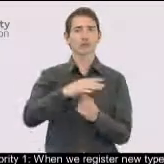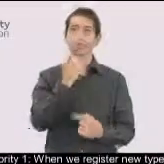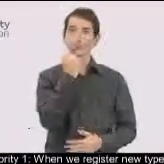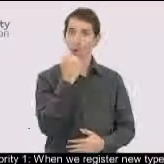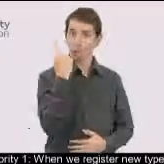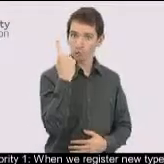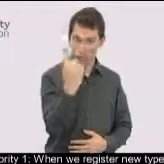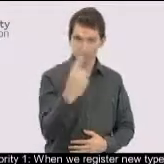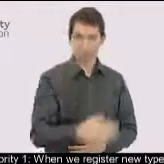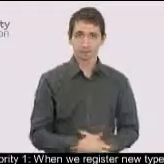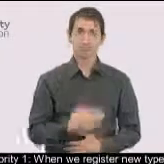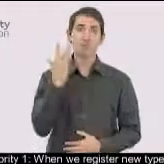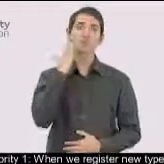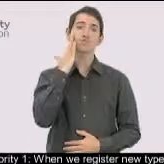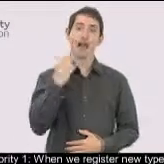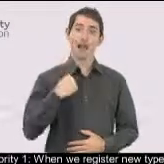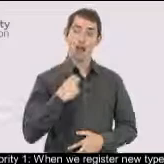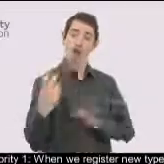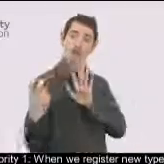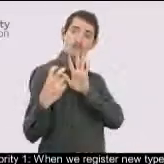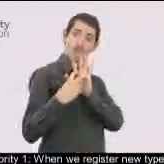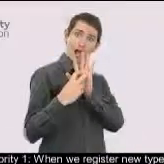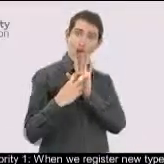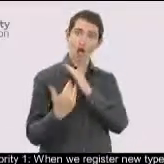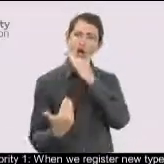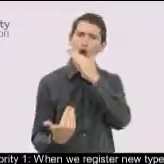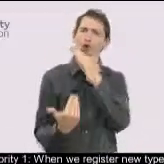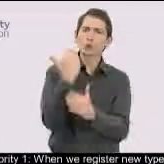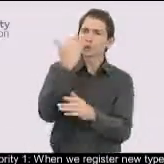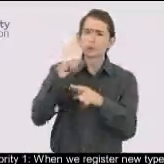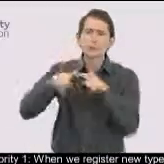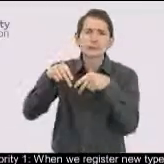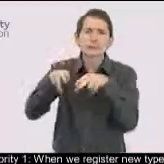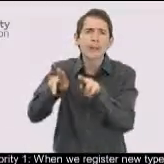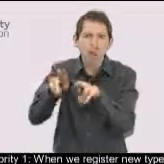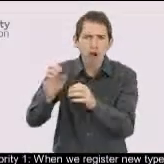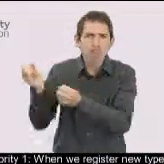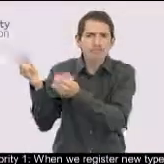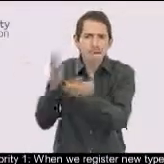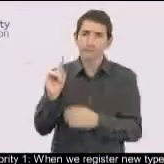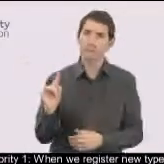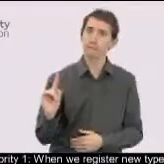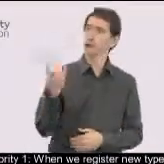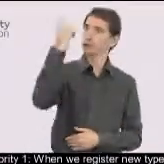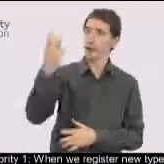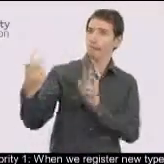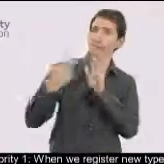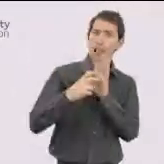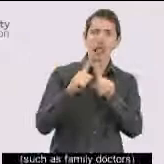Priority 1. When we register new types of providers for the first time, such as family doctors,